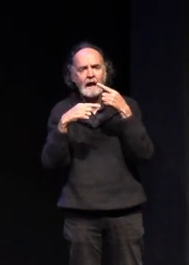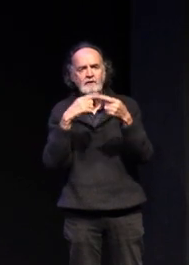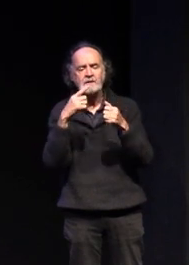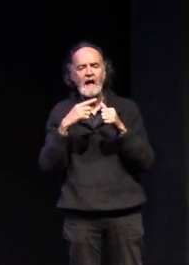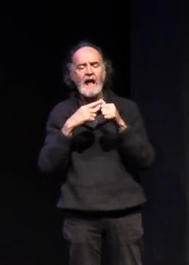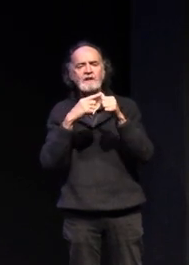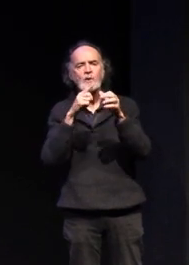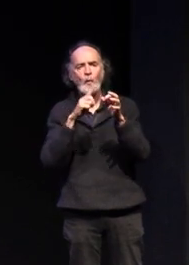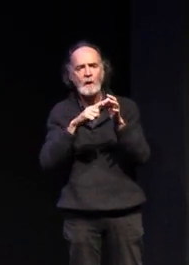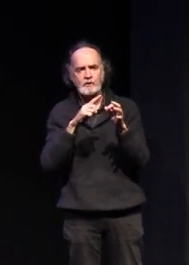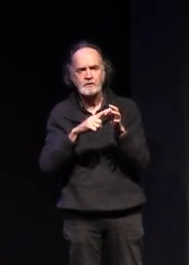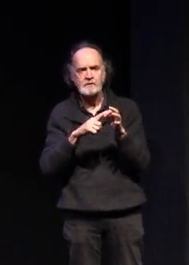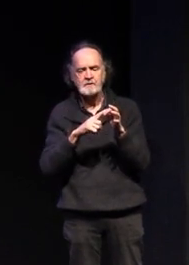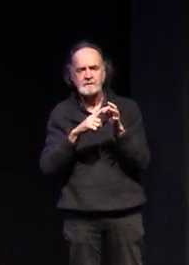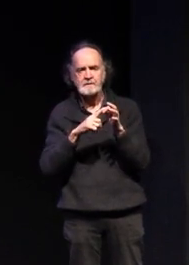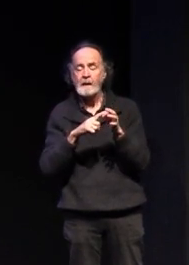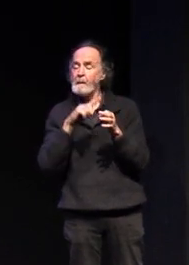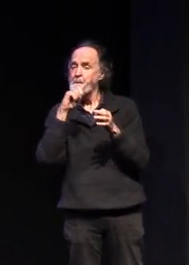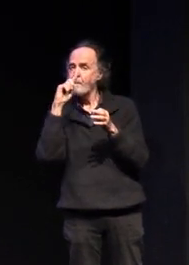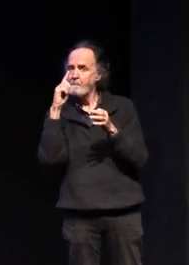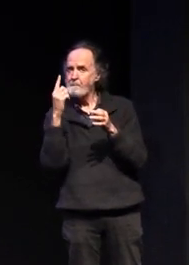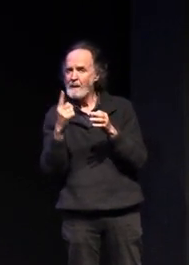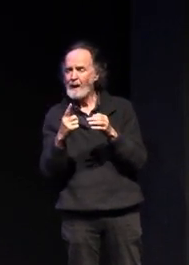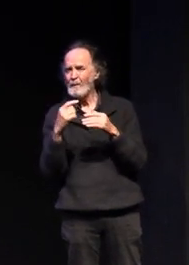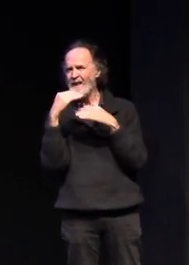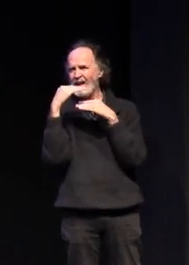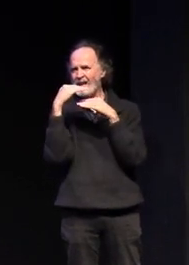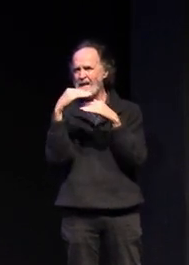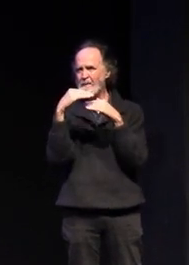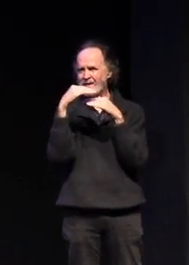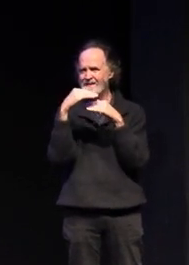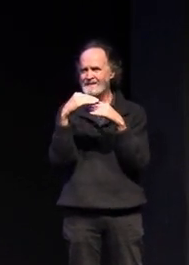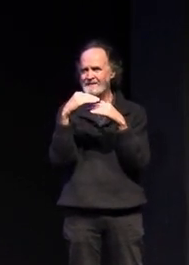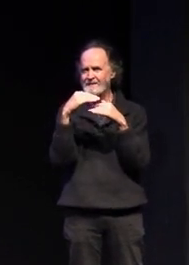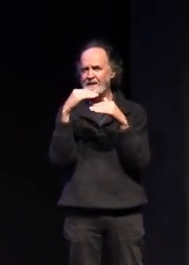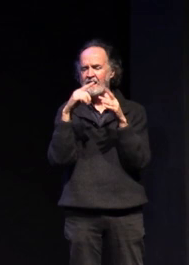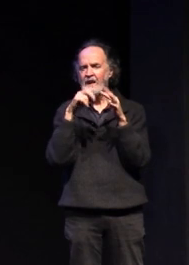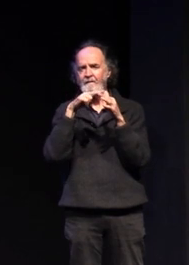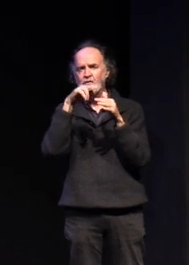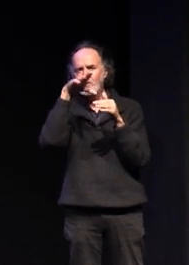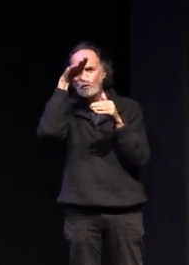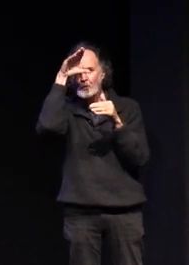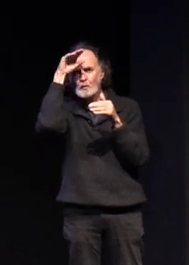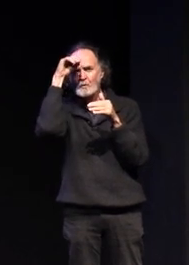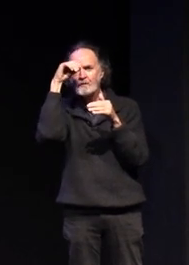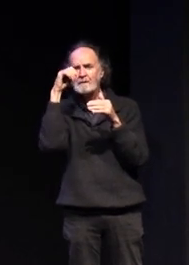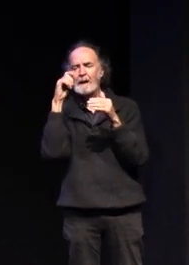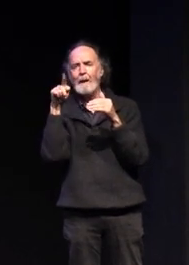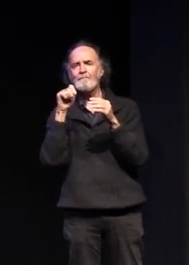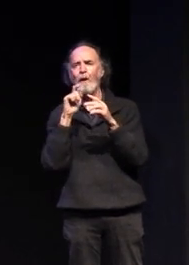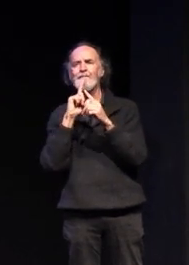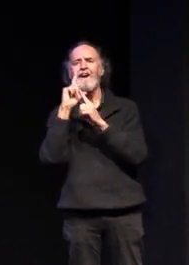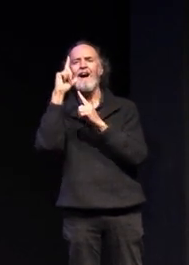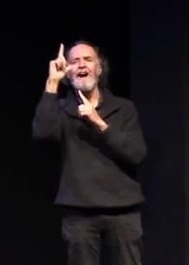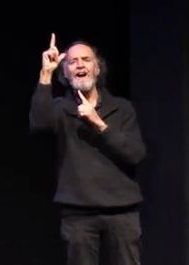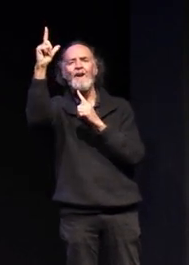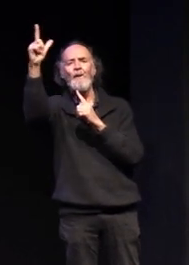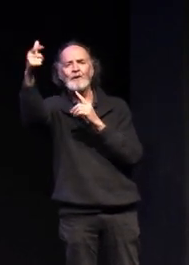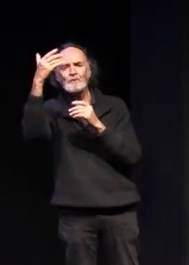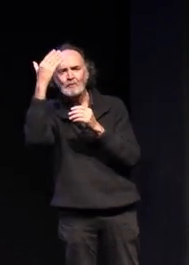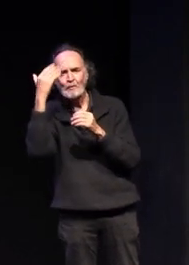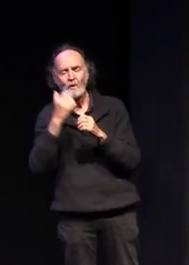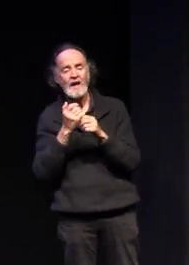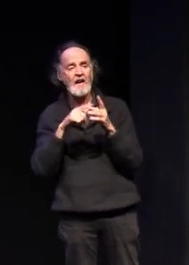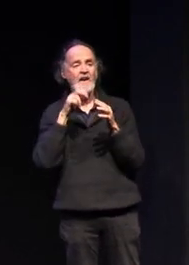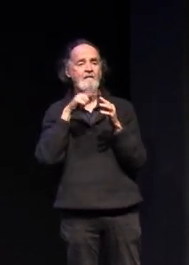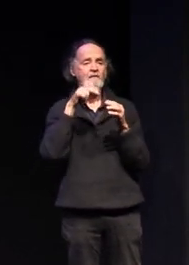we're a little more limited in terms of what we can do for students from other schools schools so if you if you're in that category if you're a student and a